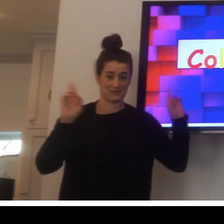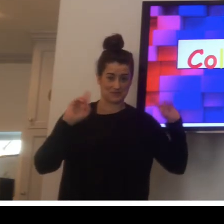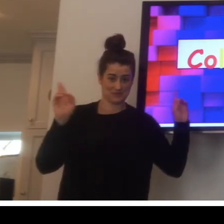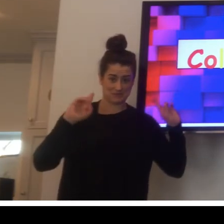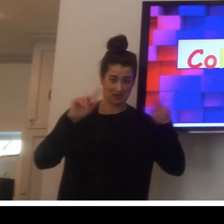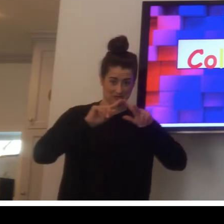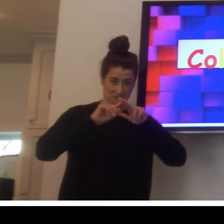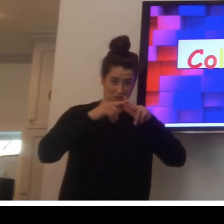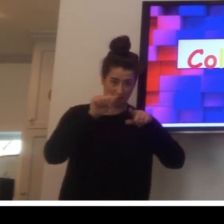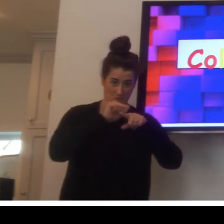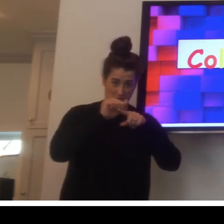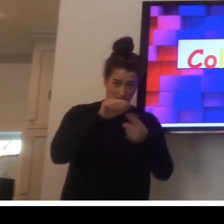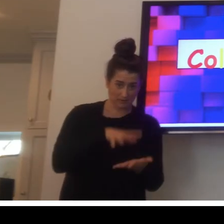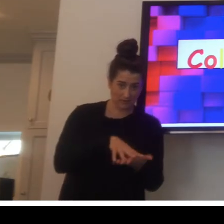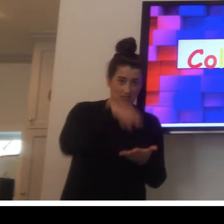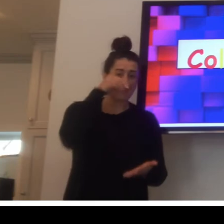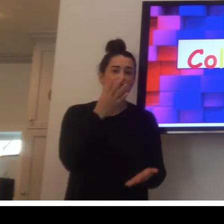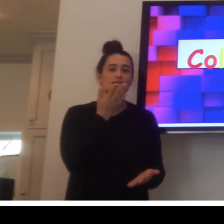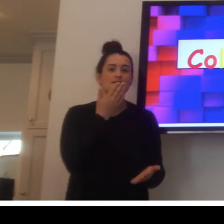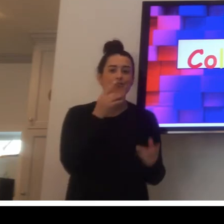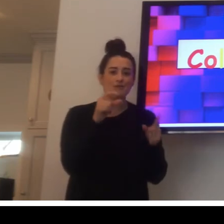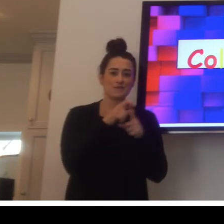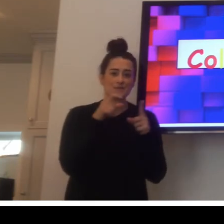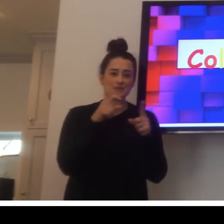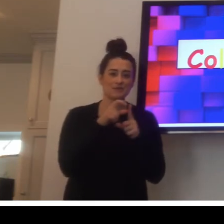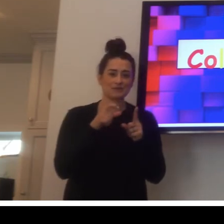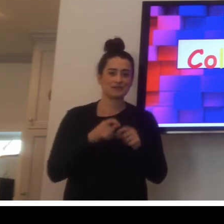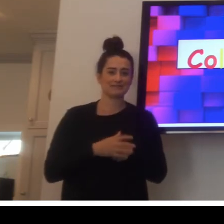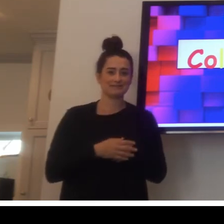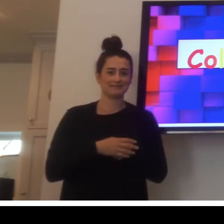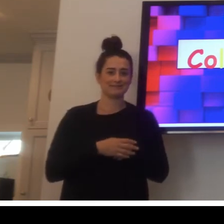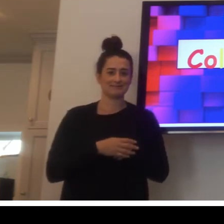Okay, are you ready? Let's get started learning the color words.